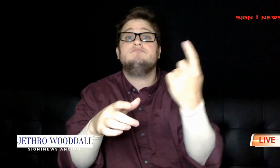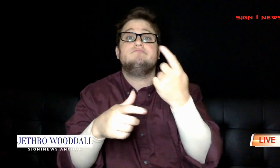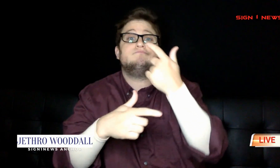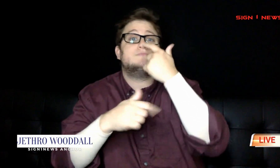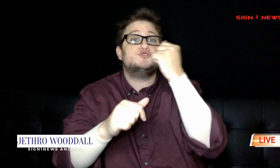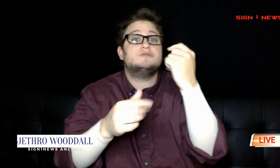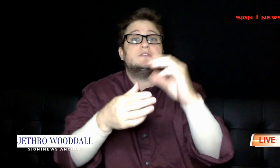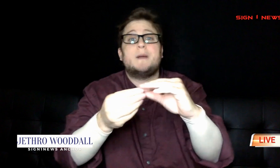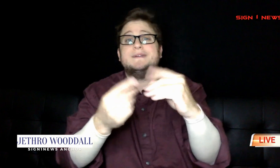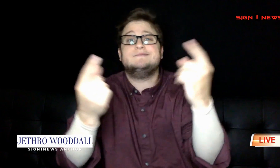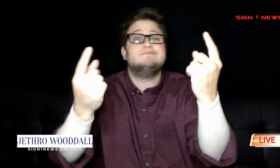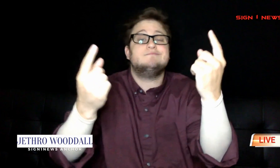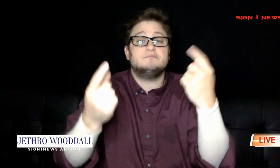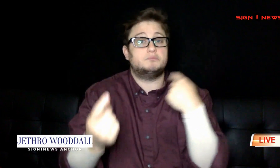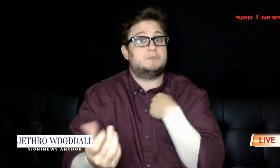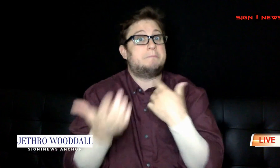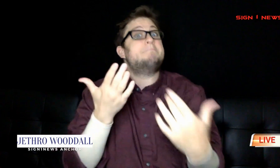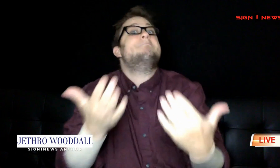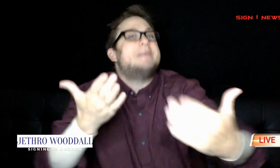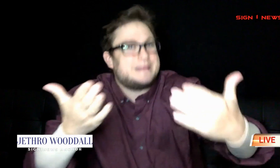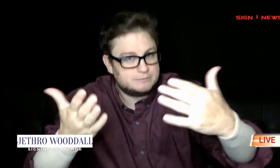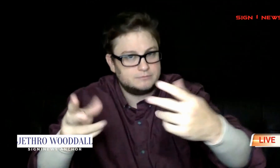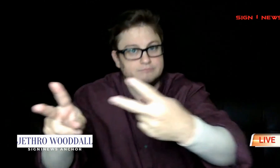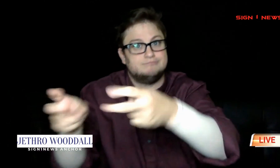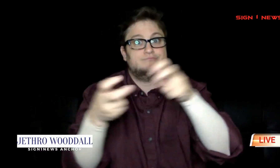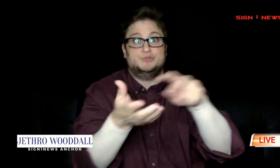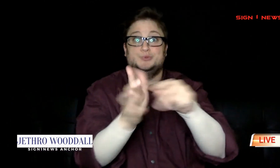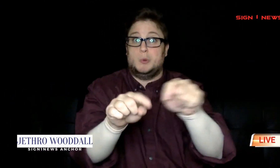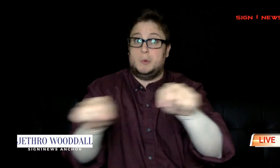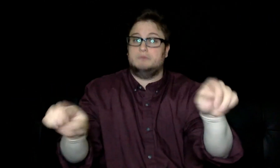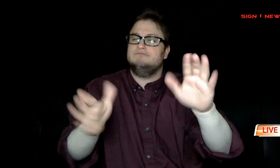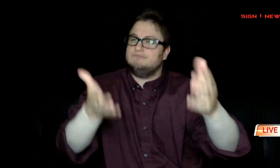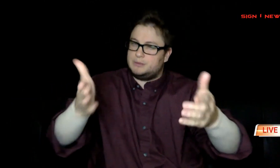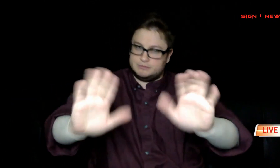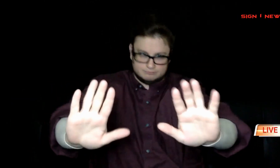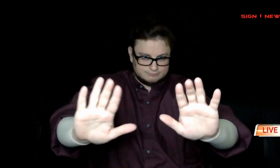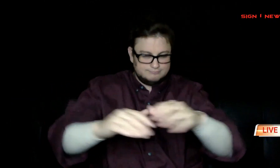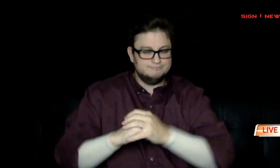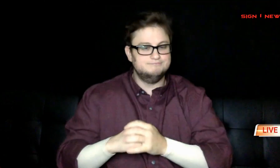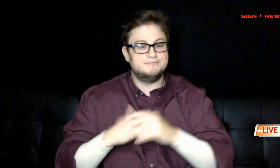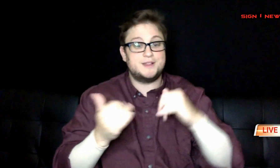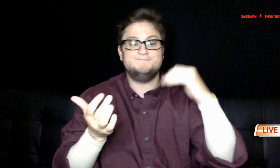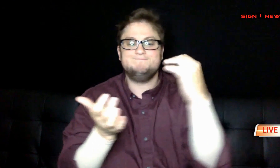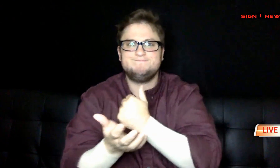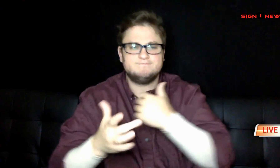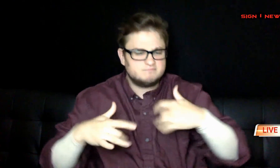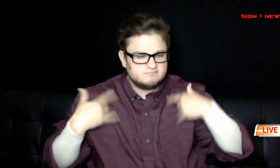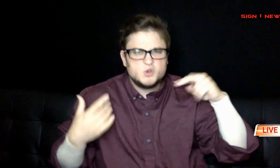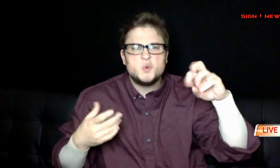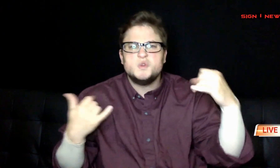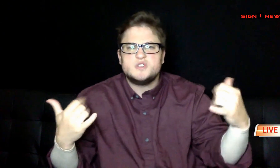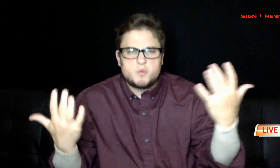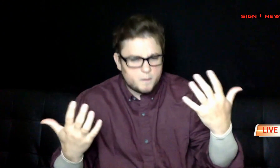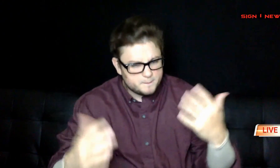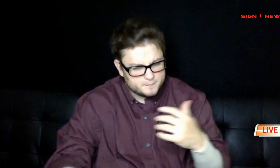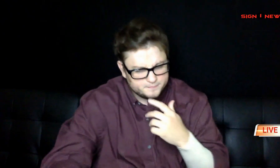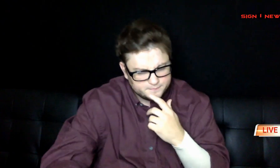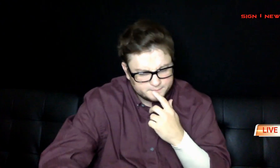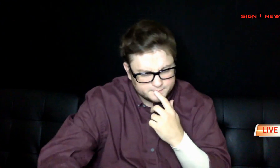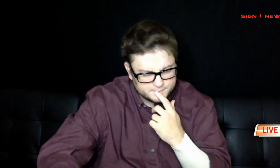If you post an interesting comment during this update, we may add it at the bottom of the screen. So let's